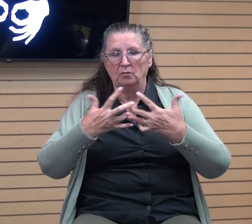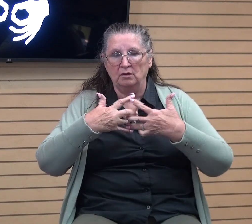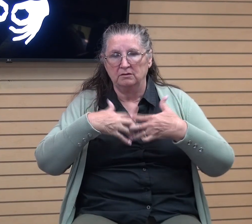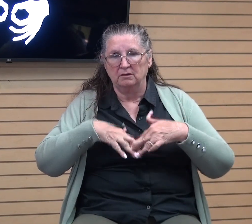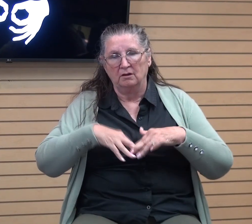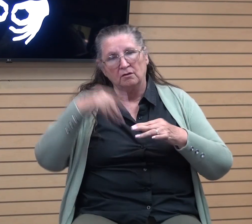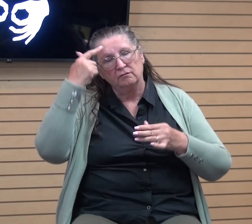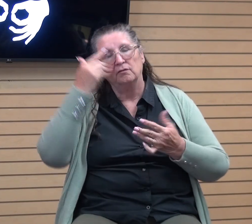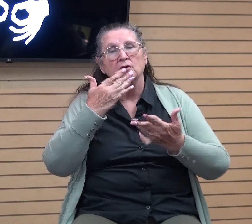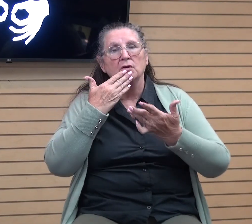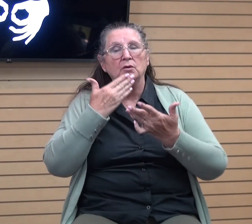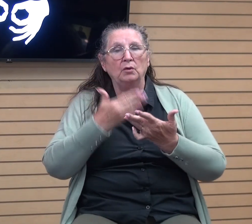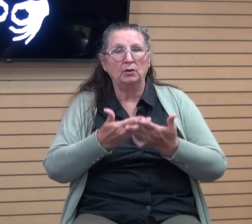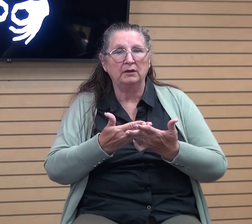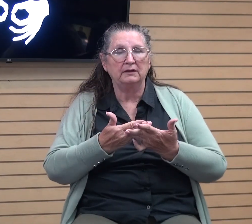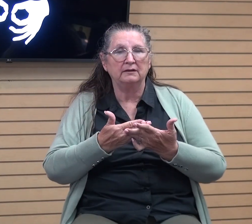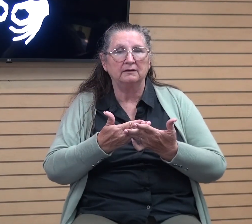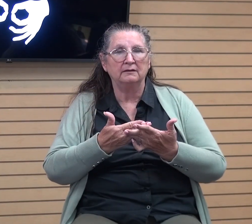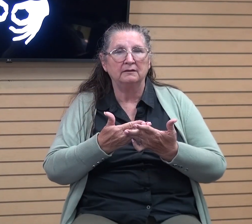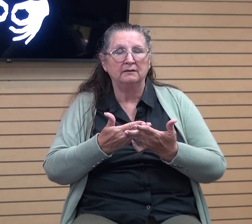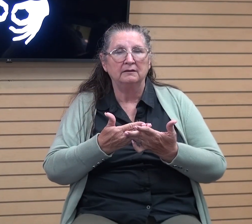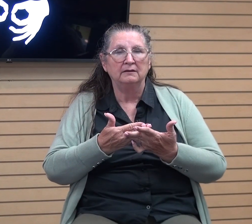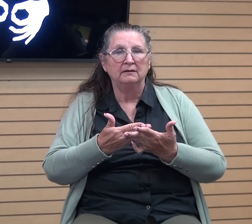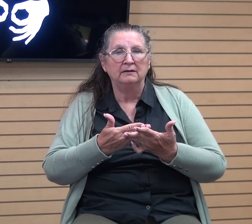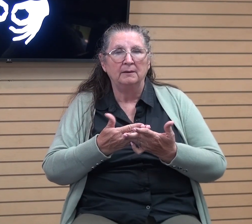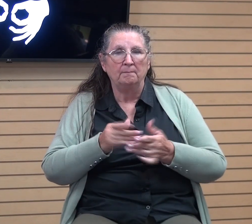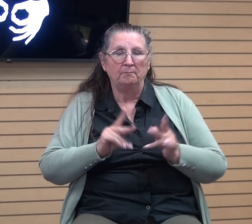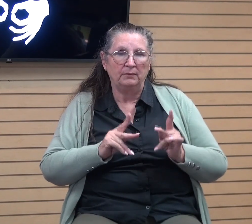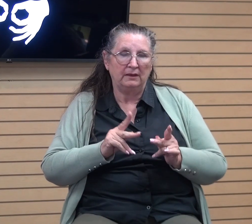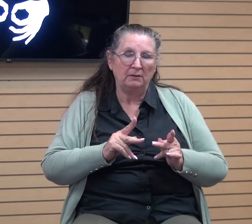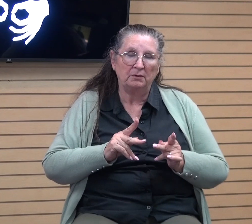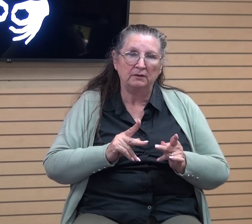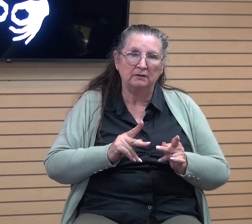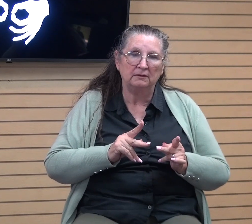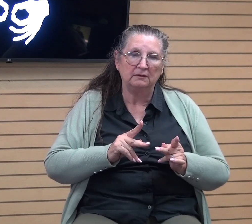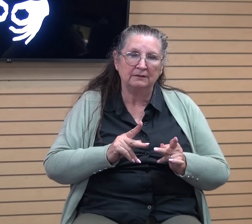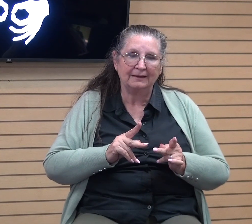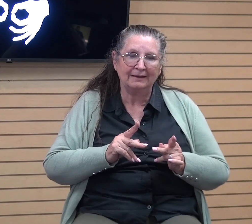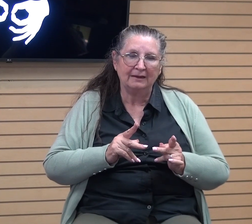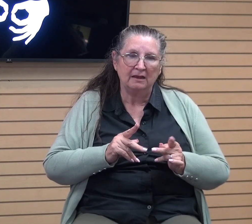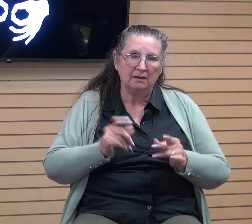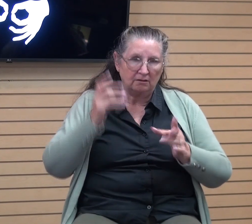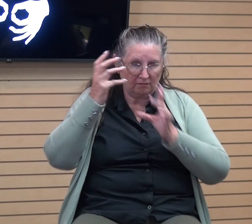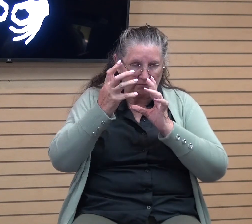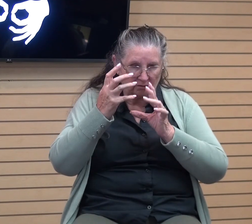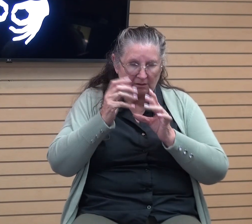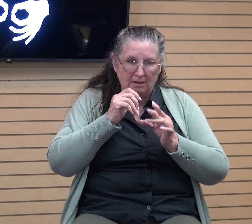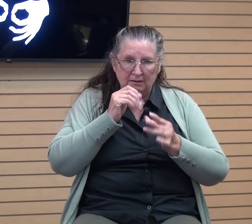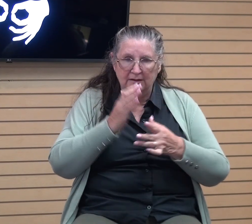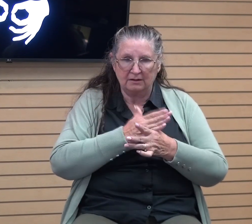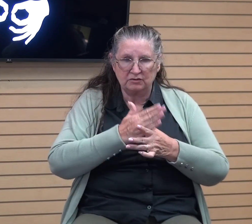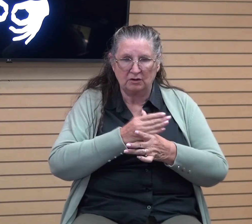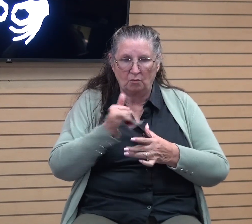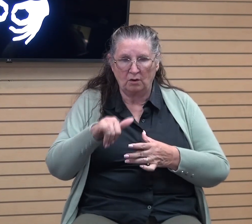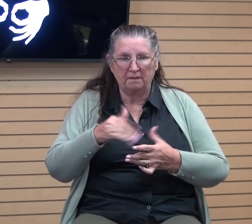good, okay? Now, where people get messed up is by not sharing what that good is,